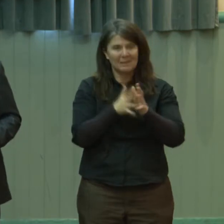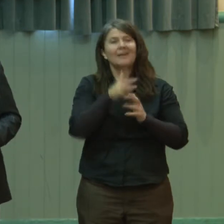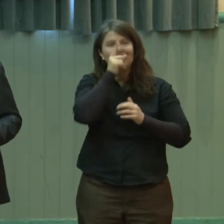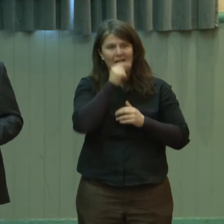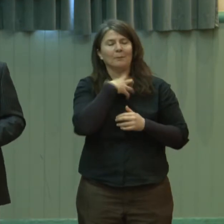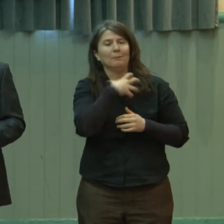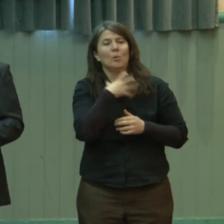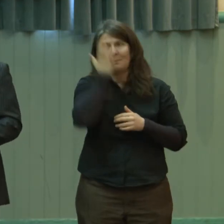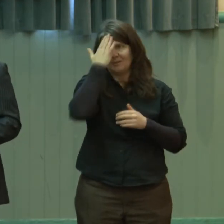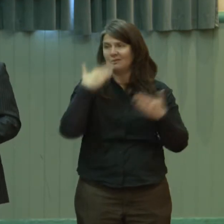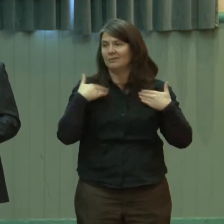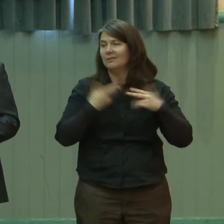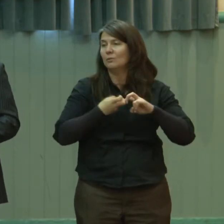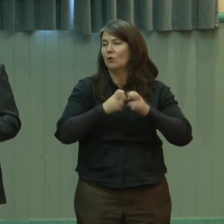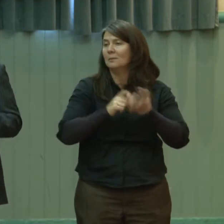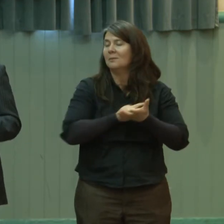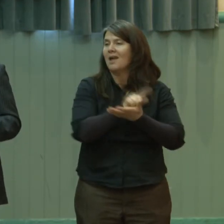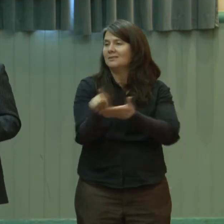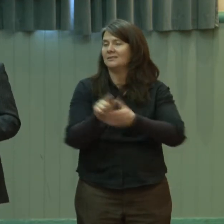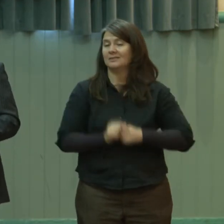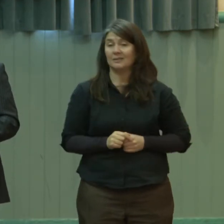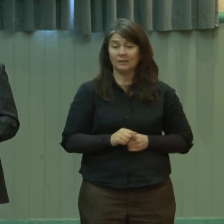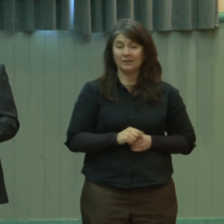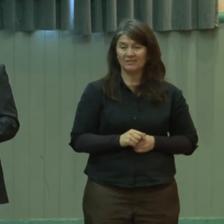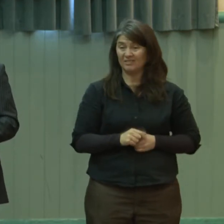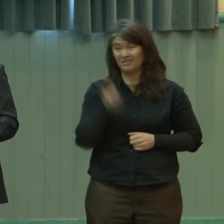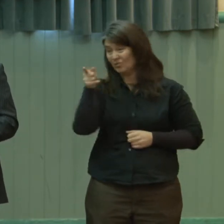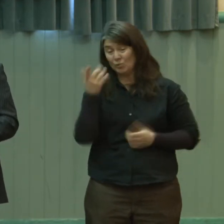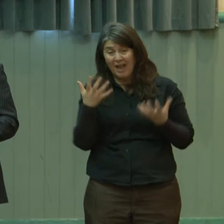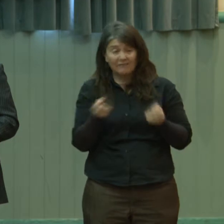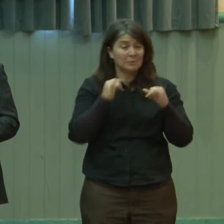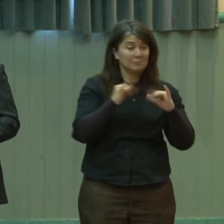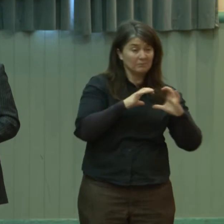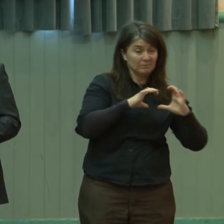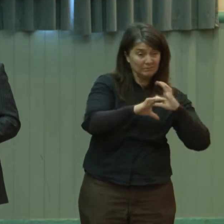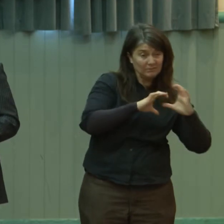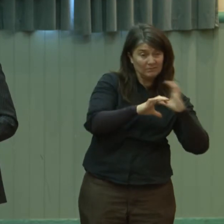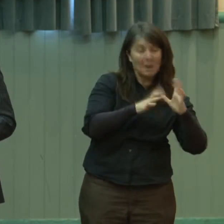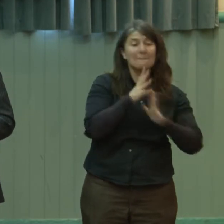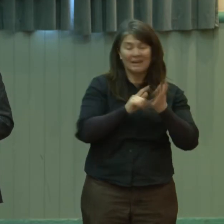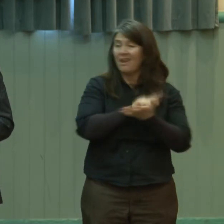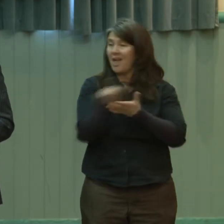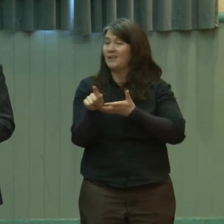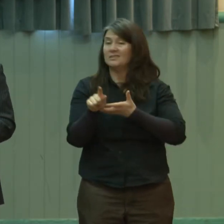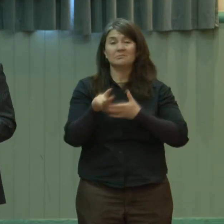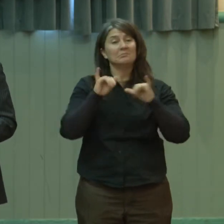if you have poor communication in early life you're going to have poor language development. And this particular study showed that